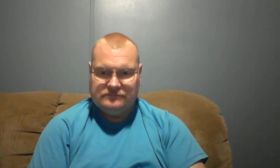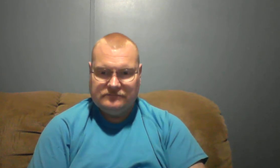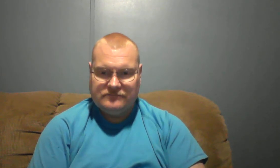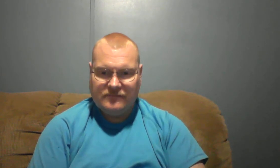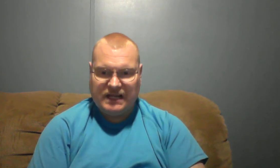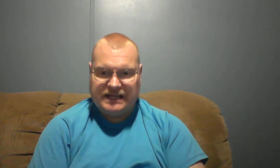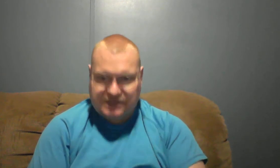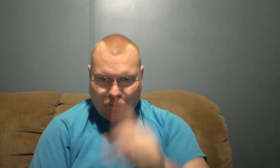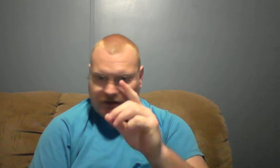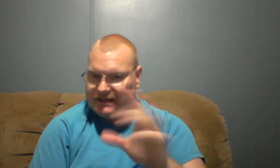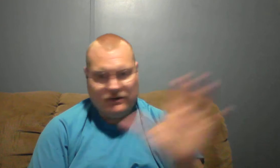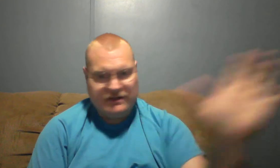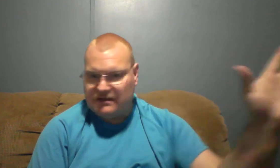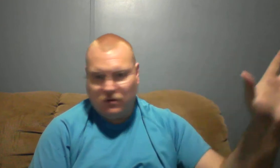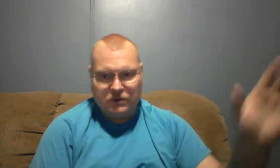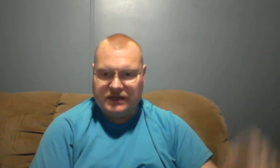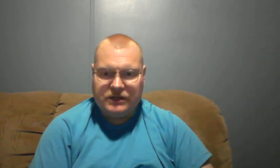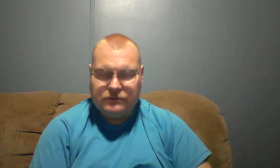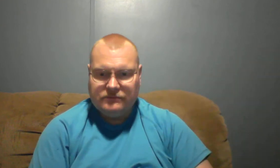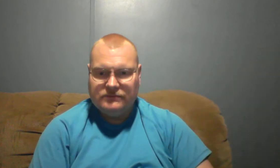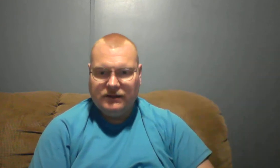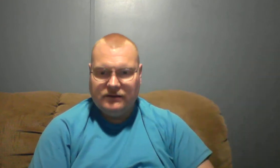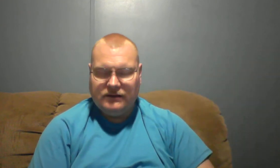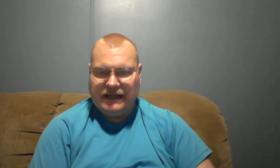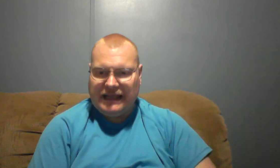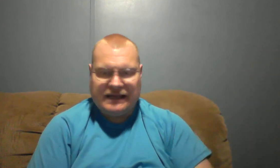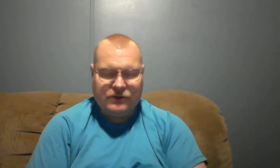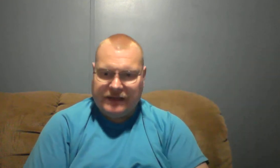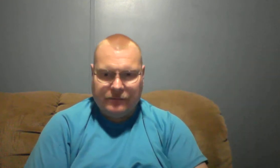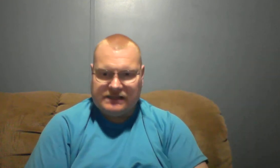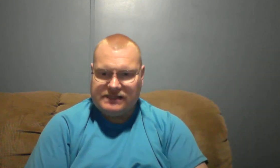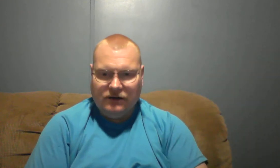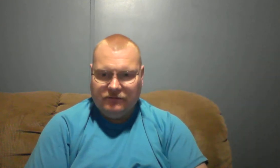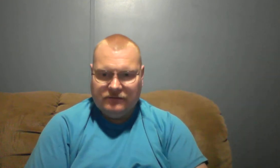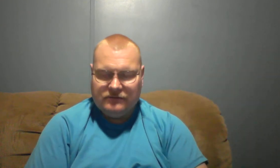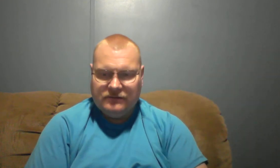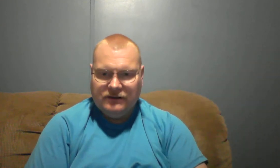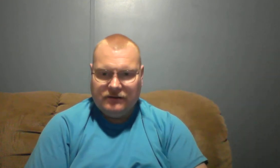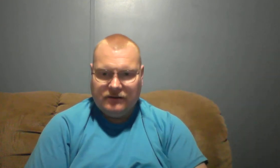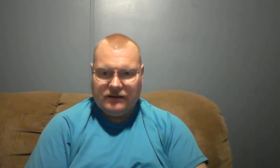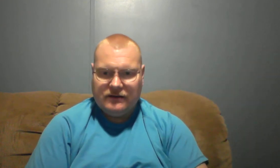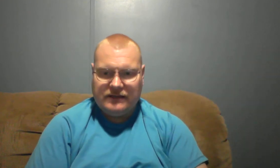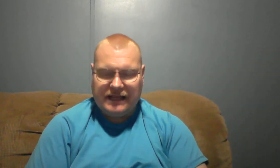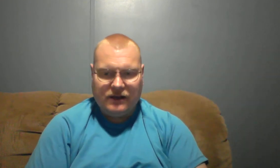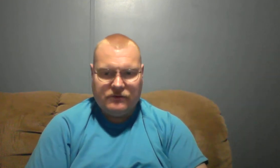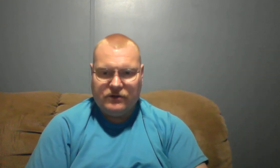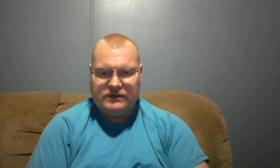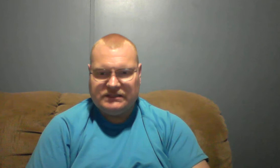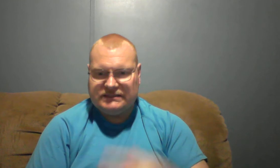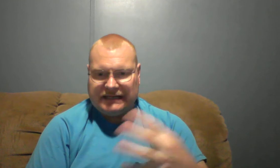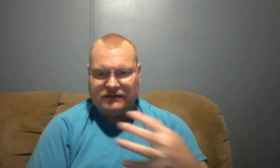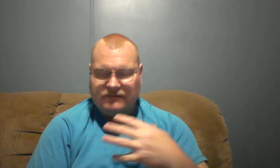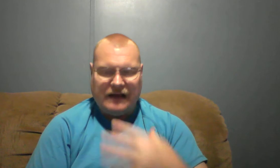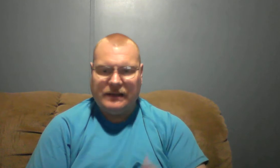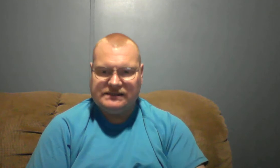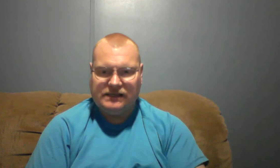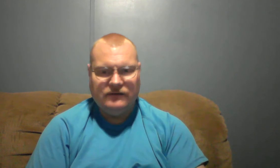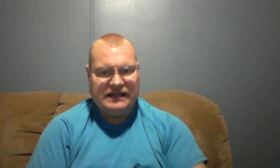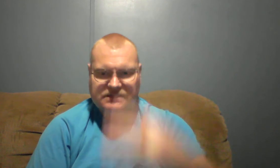And that's a work that only the Lord can do. I can't do that myself. can't go through and just sanctify myself it has to be